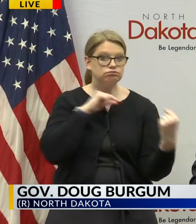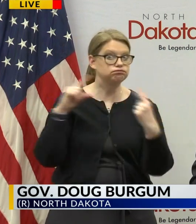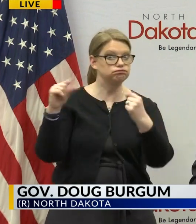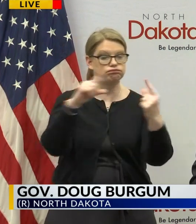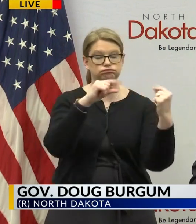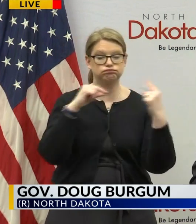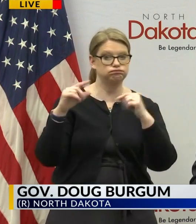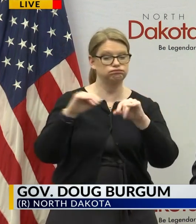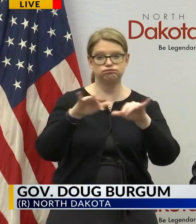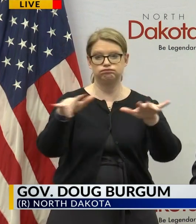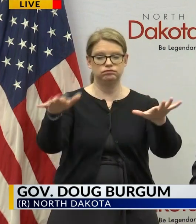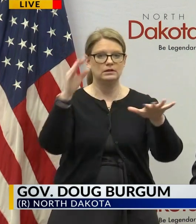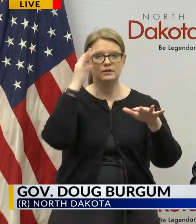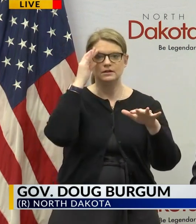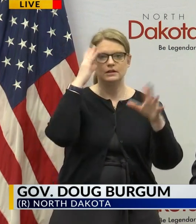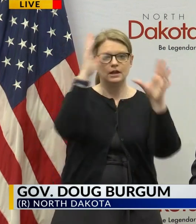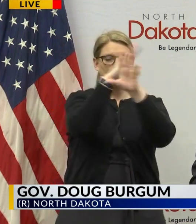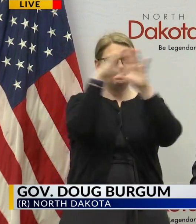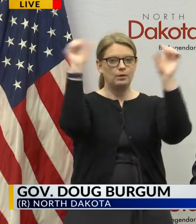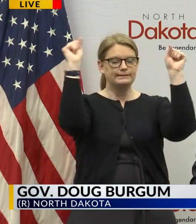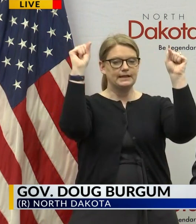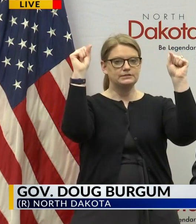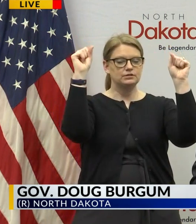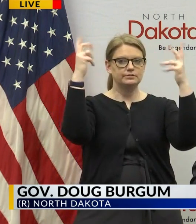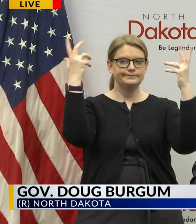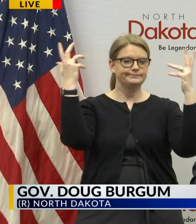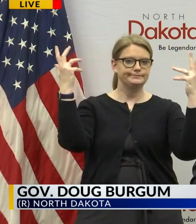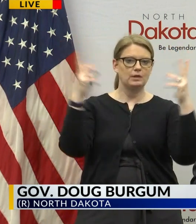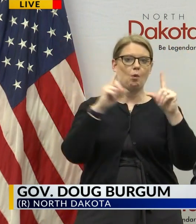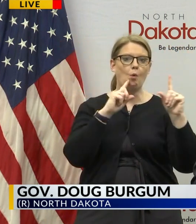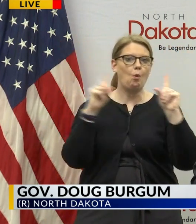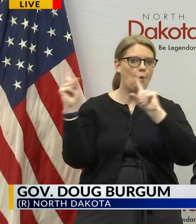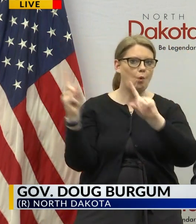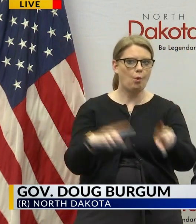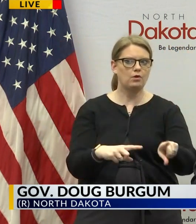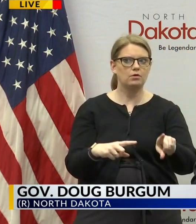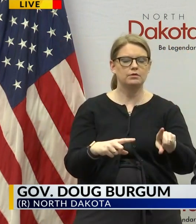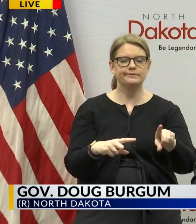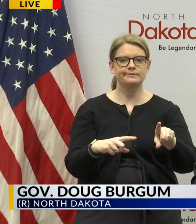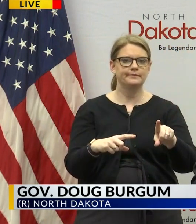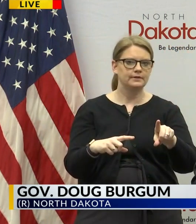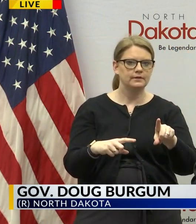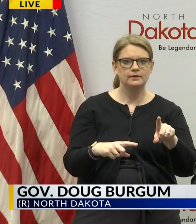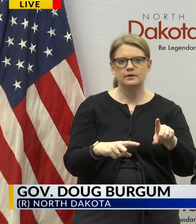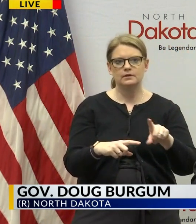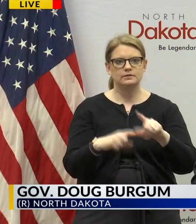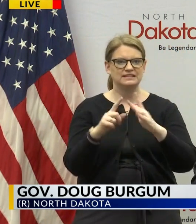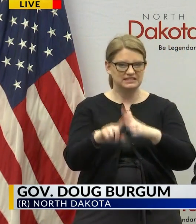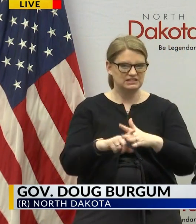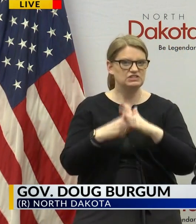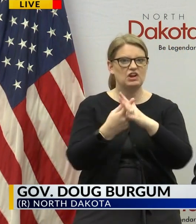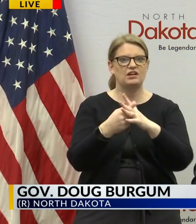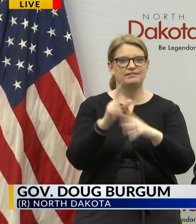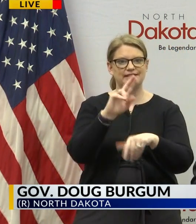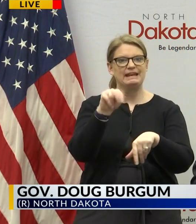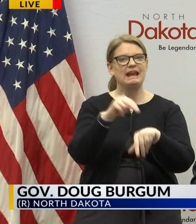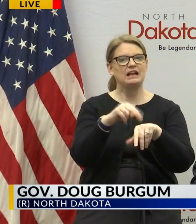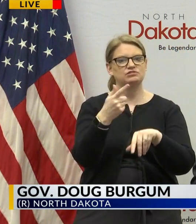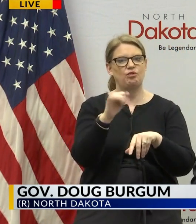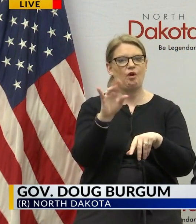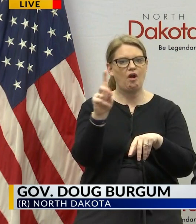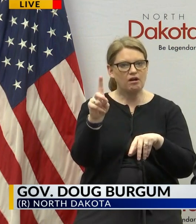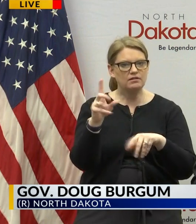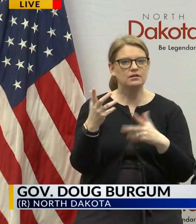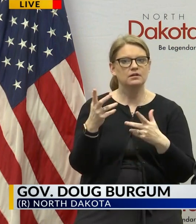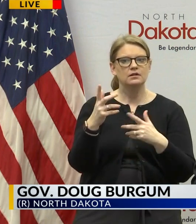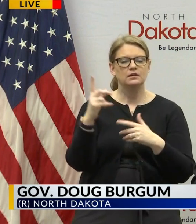somehow there was going to be a presidential uh you know order about uh mobilizing the national guard nationally uh